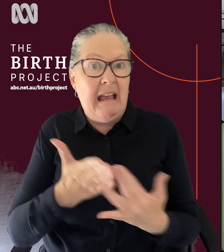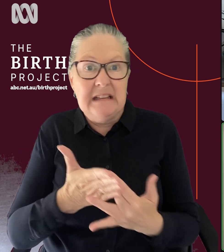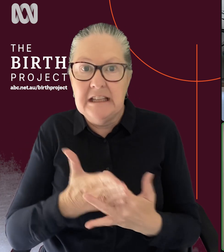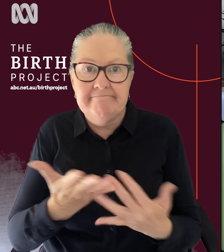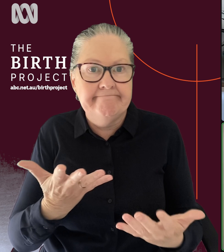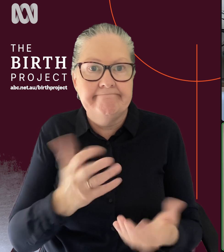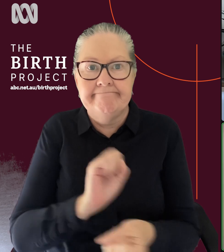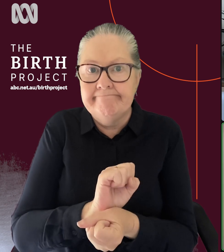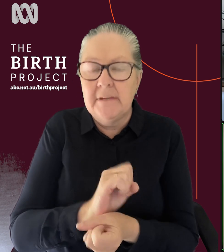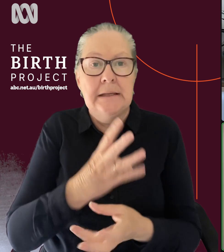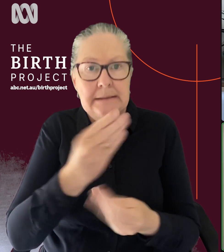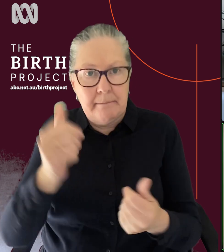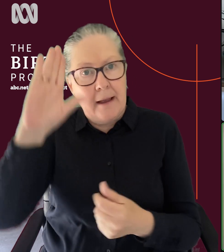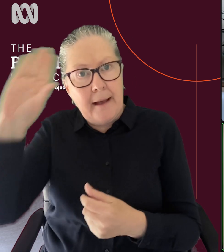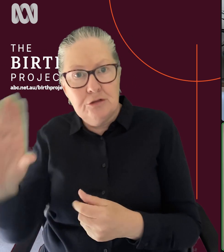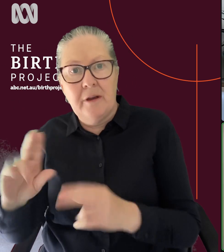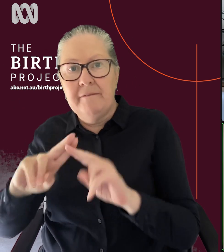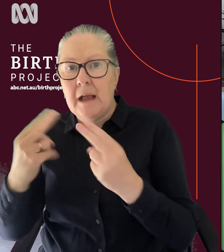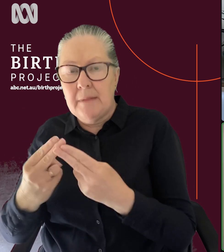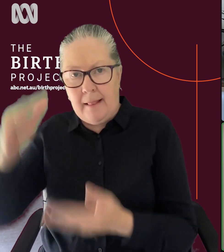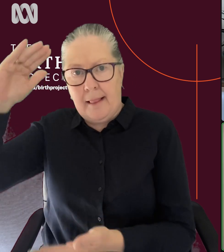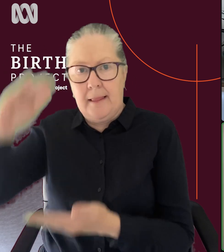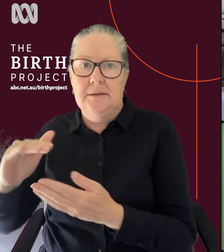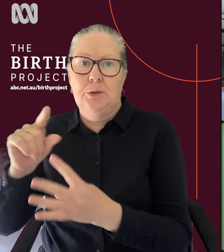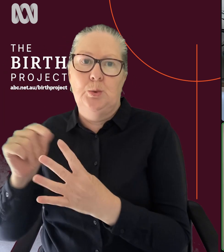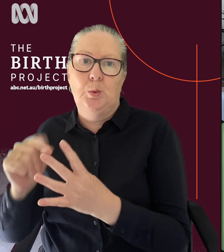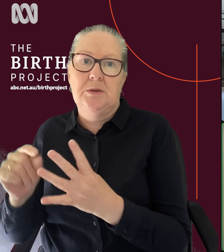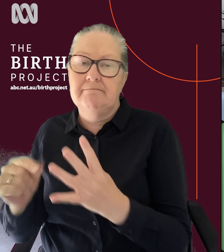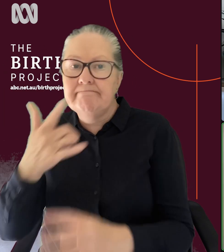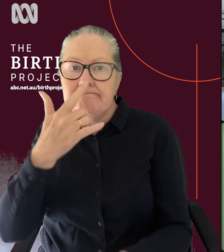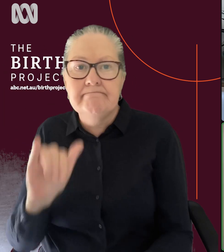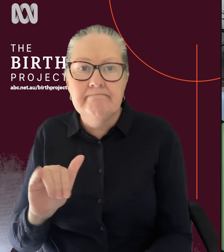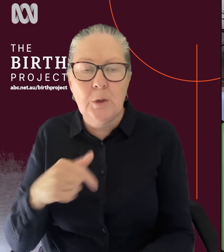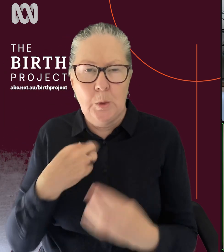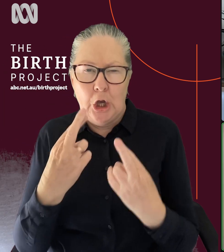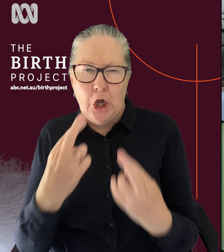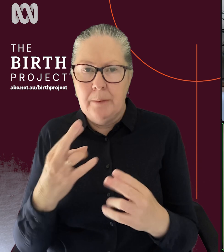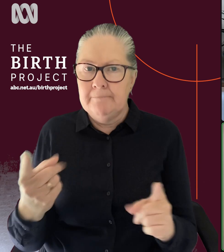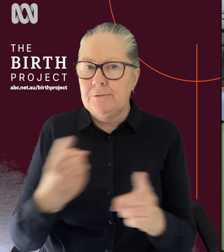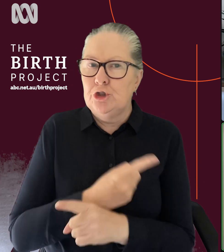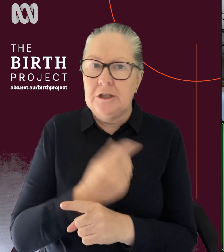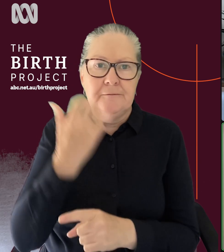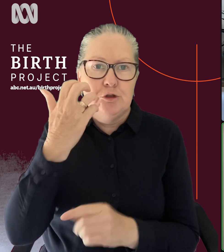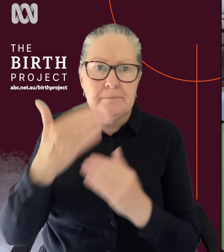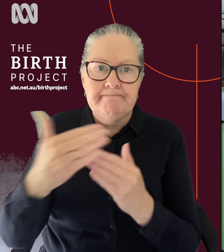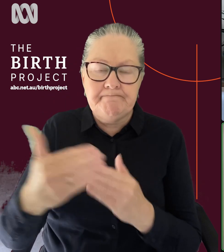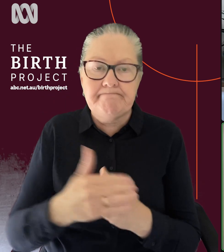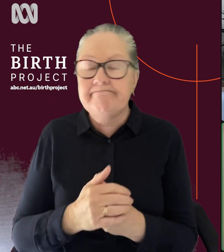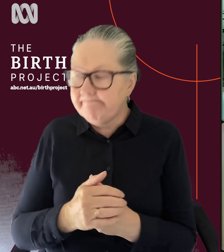on, regional families have a lot less choice, unfortunately, and we're really hoping to see that change. I'm definitely